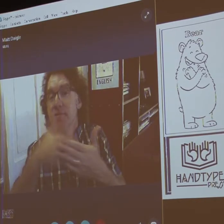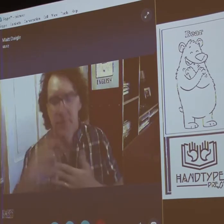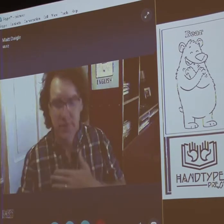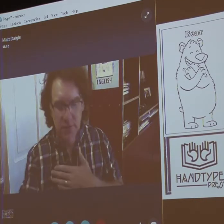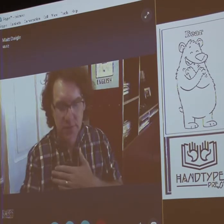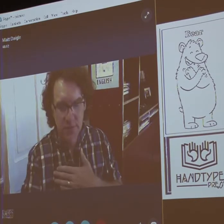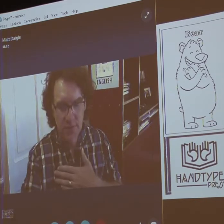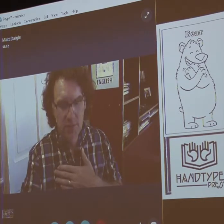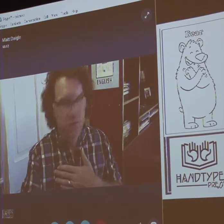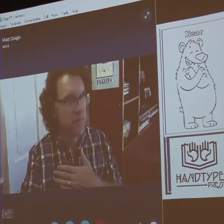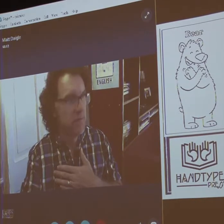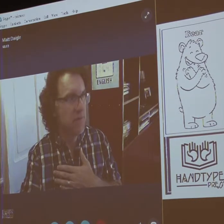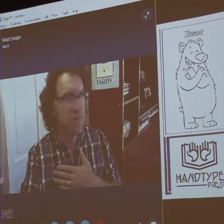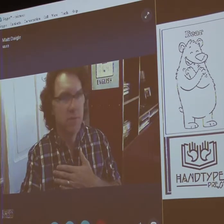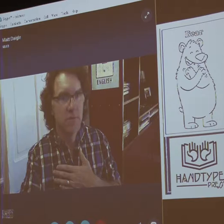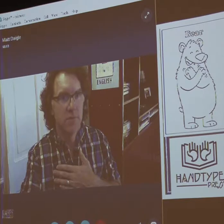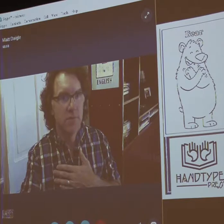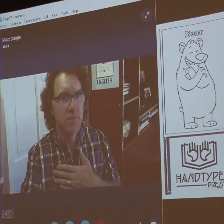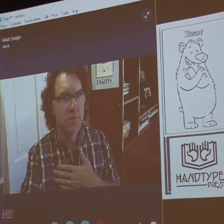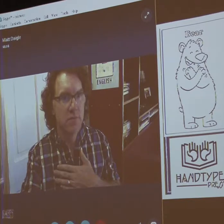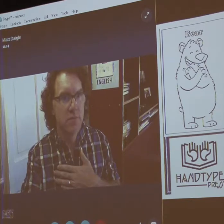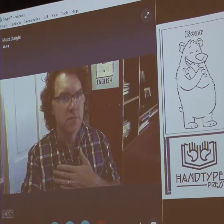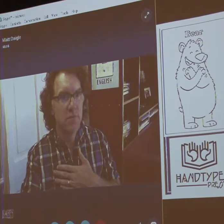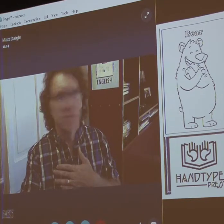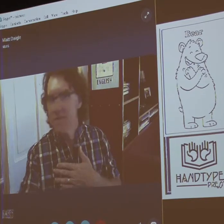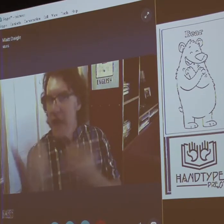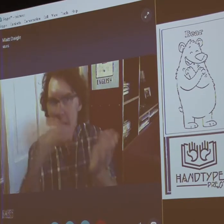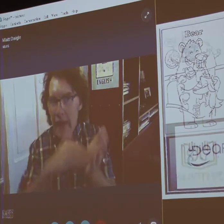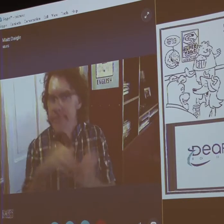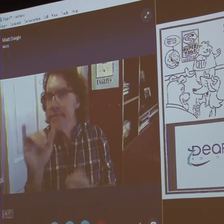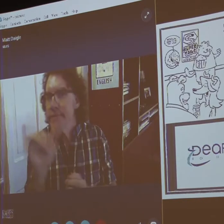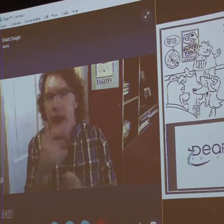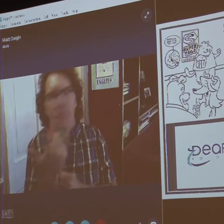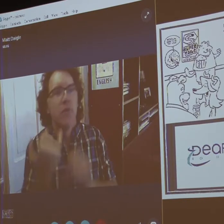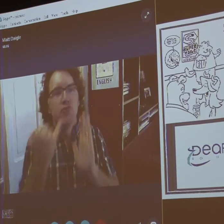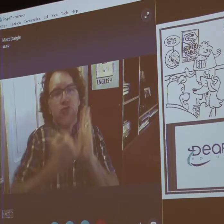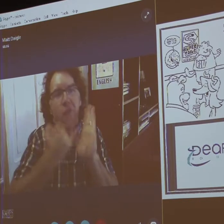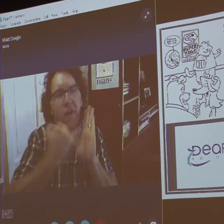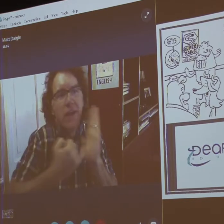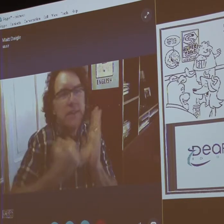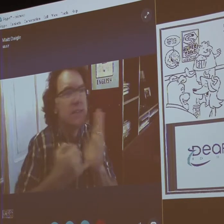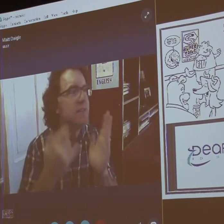And here are some examples of my graphic design work anyway. And here's some more for the next slide.